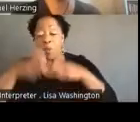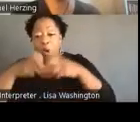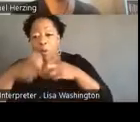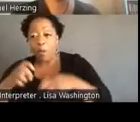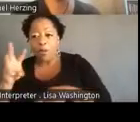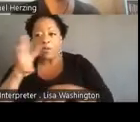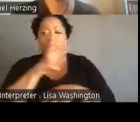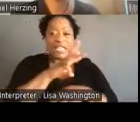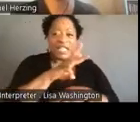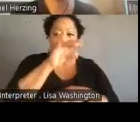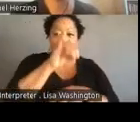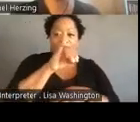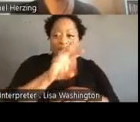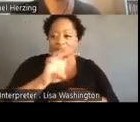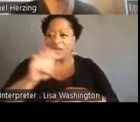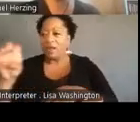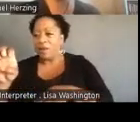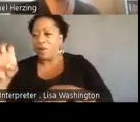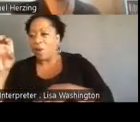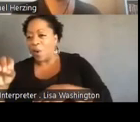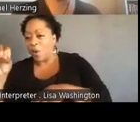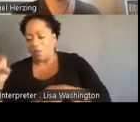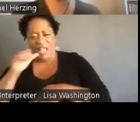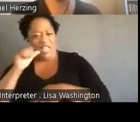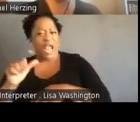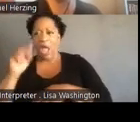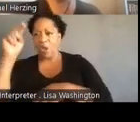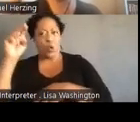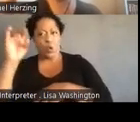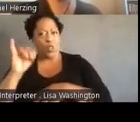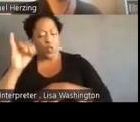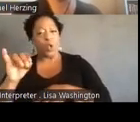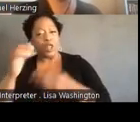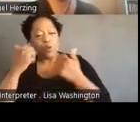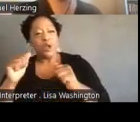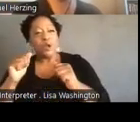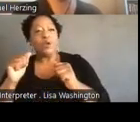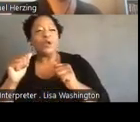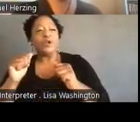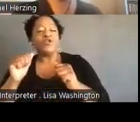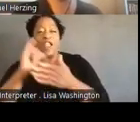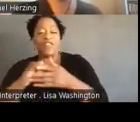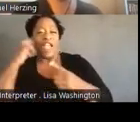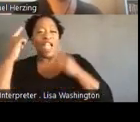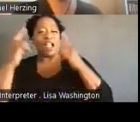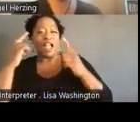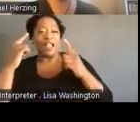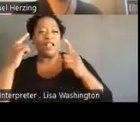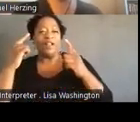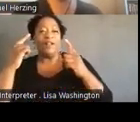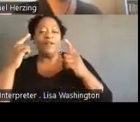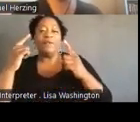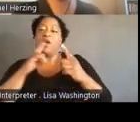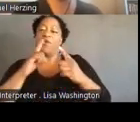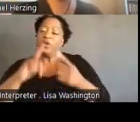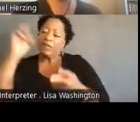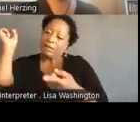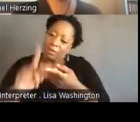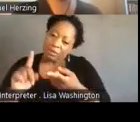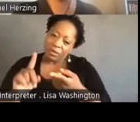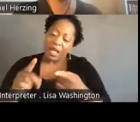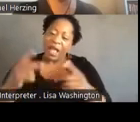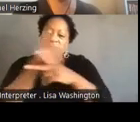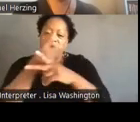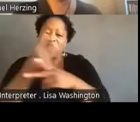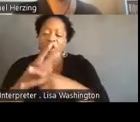in East Oakland. So we were trying to, you know, minimize that kind of thing in favor of really talking about who the real